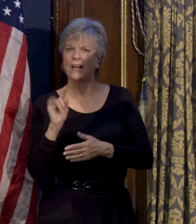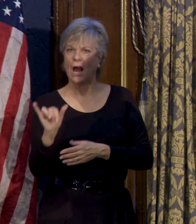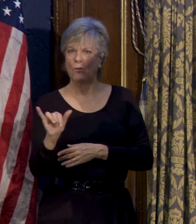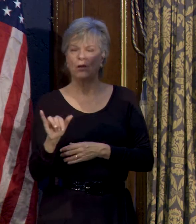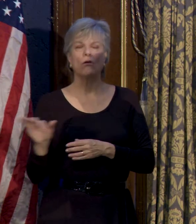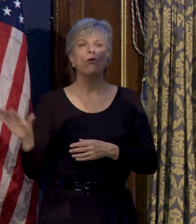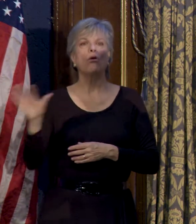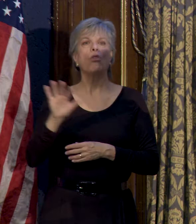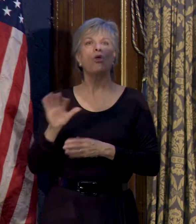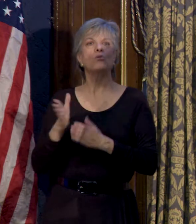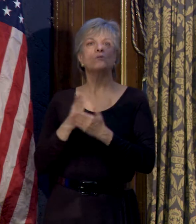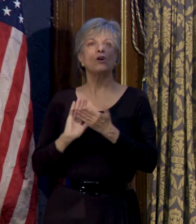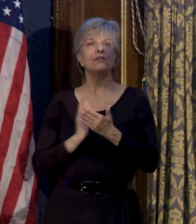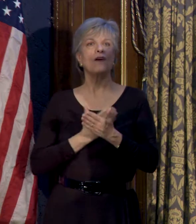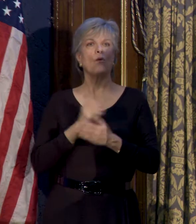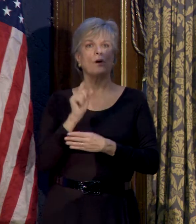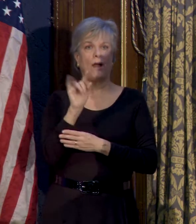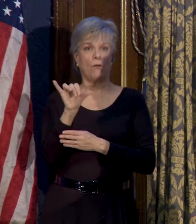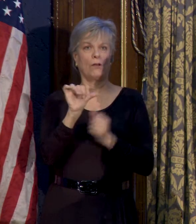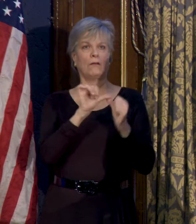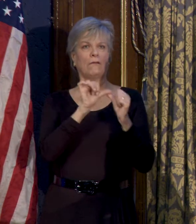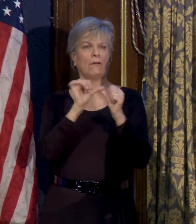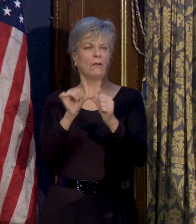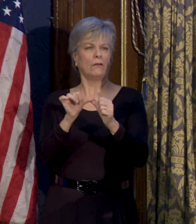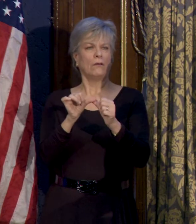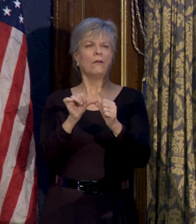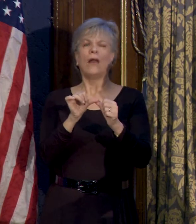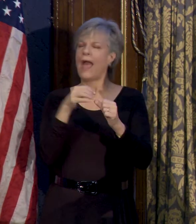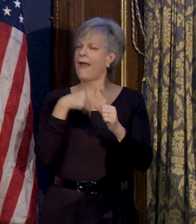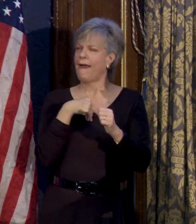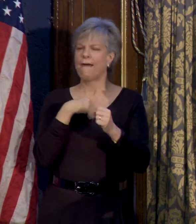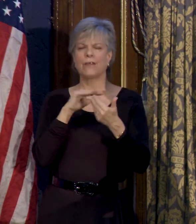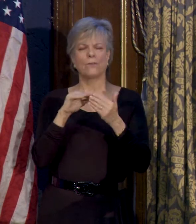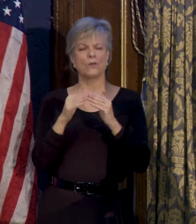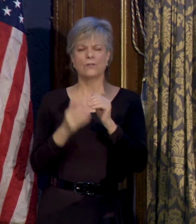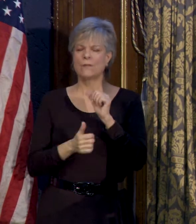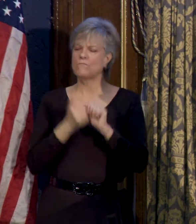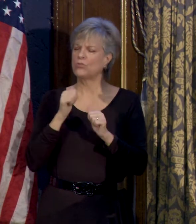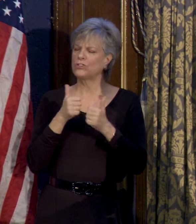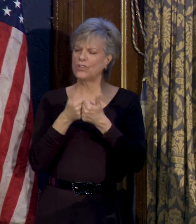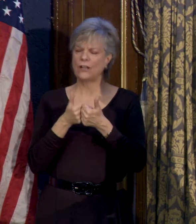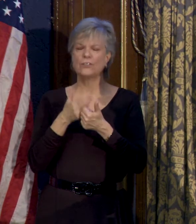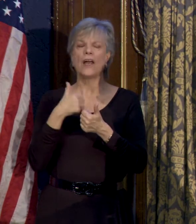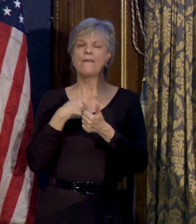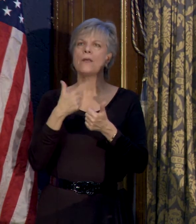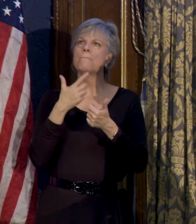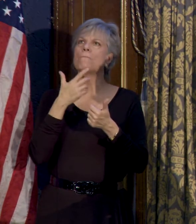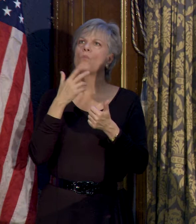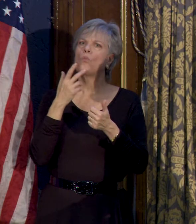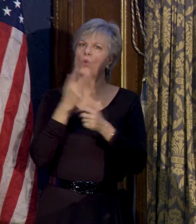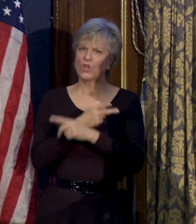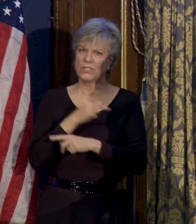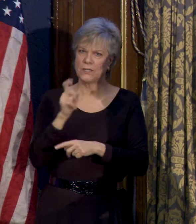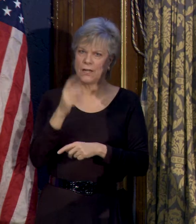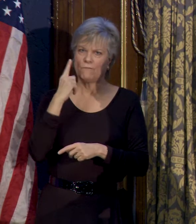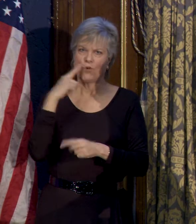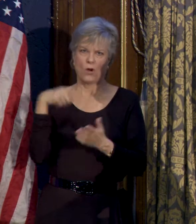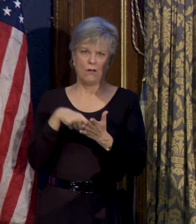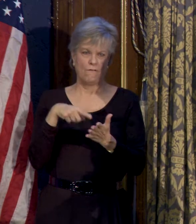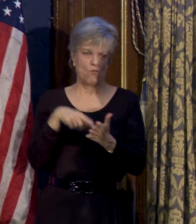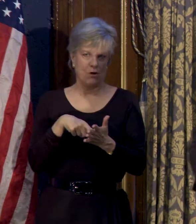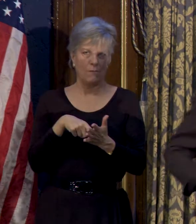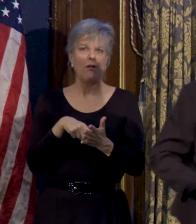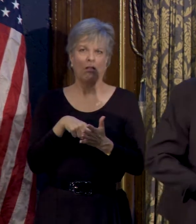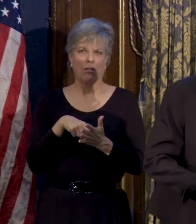parts of our county contain the communities that are most challenged and have the greatest need for affordable housing. So that's been the way in which we've directed our